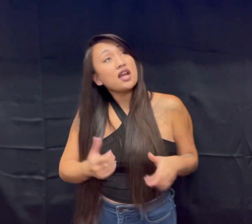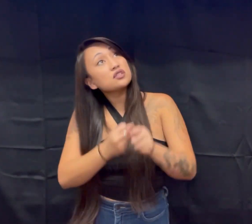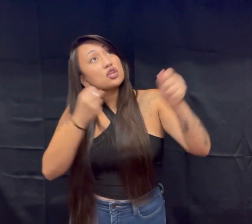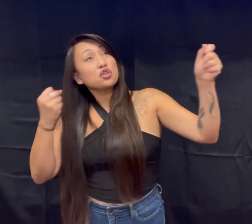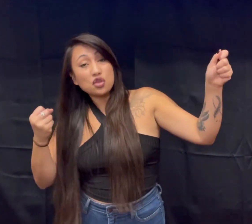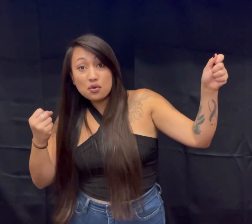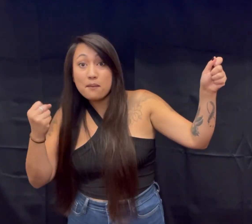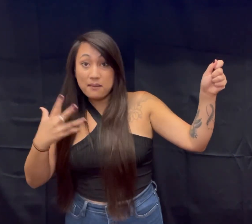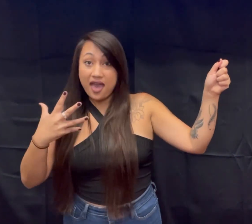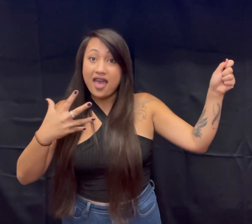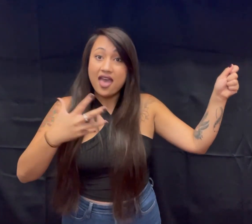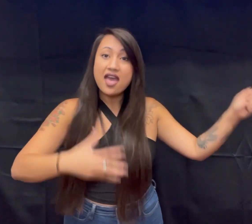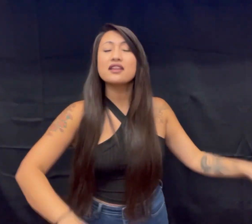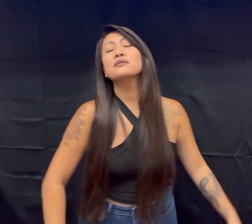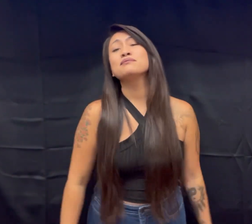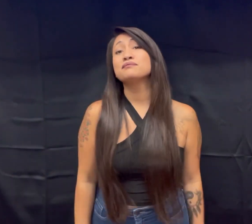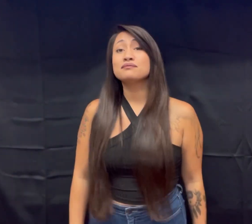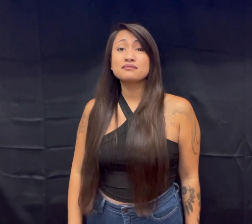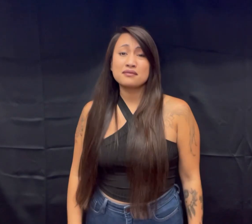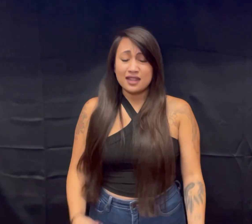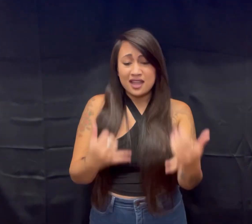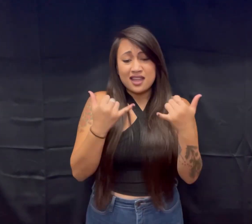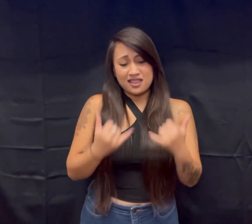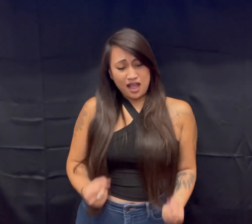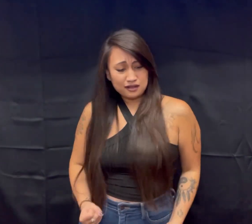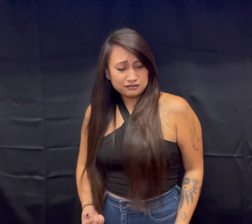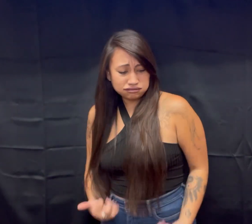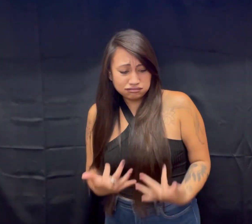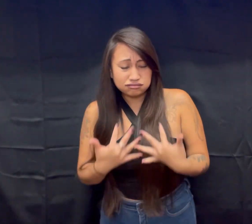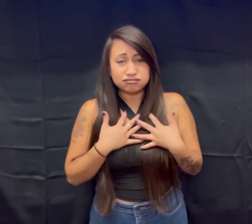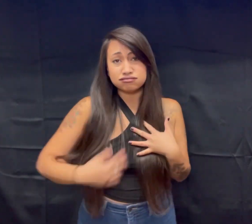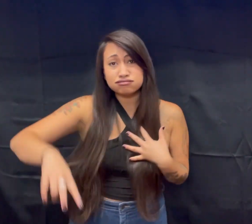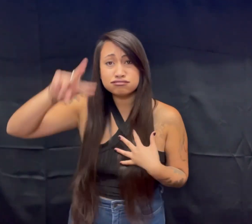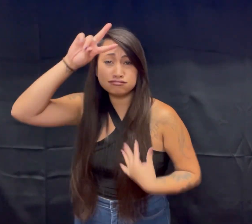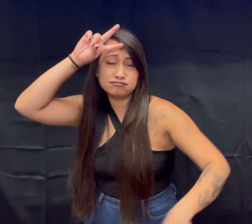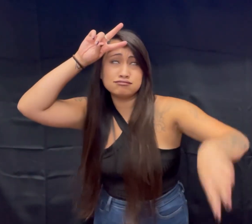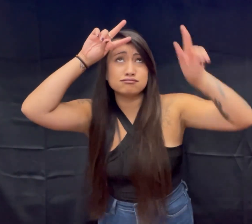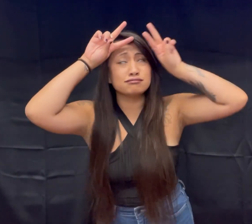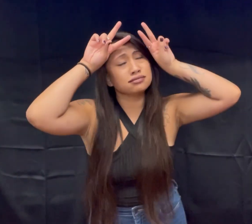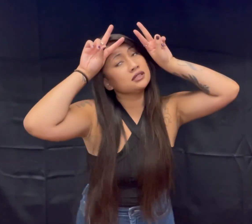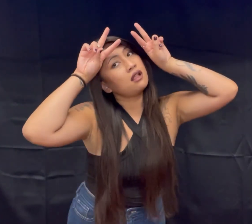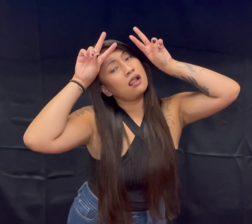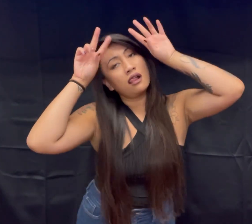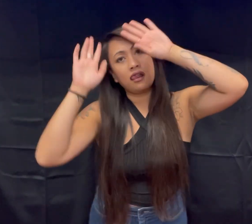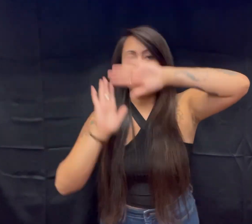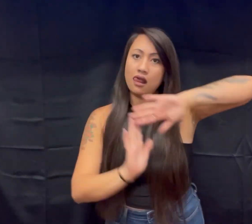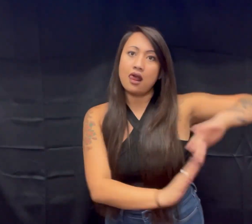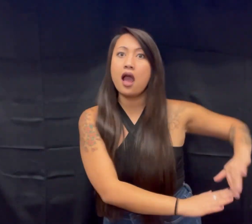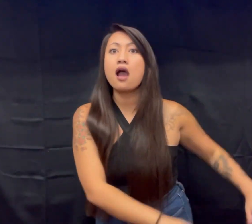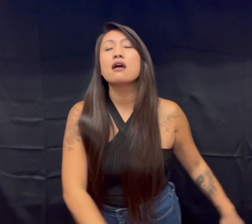chance to Cupid But now I'm left here feeling stupid Oh,